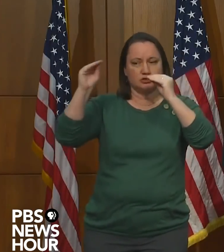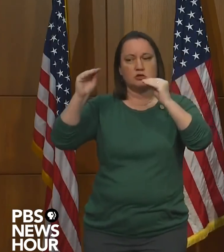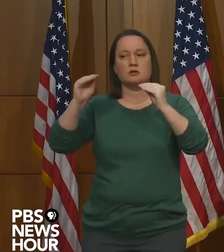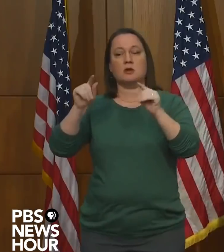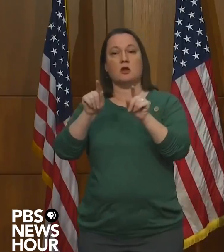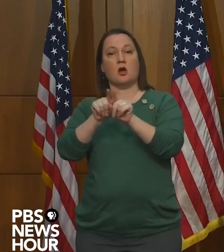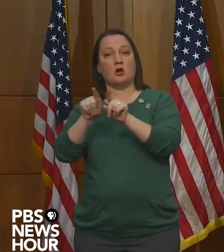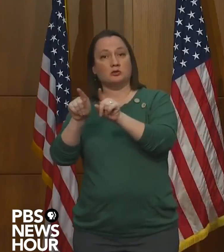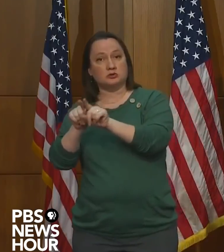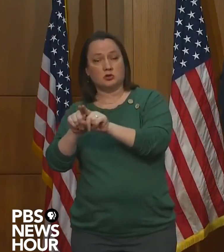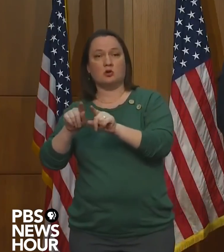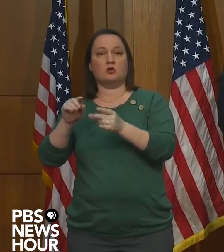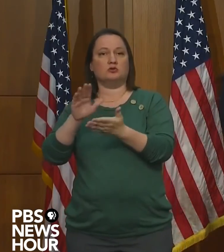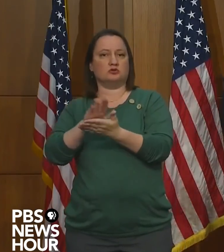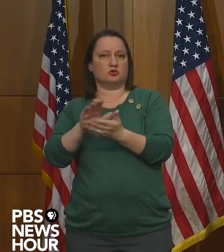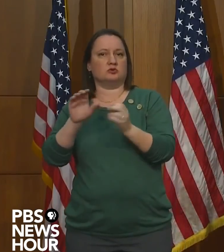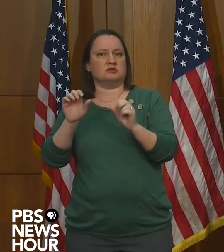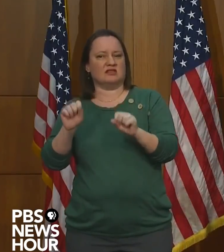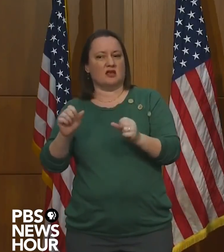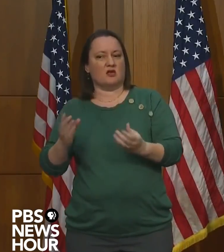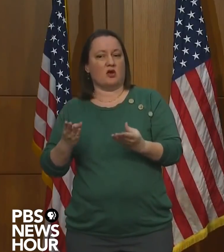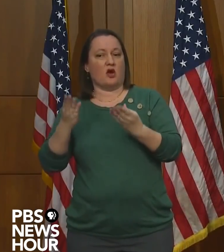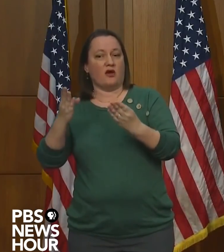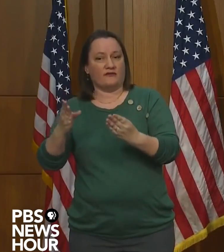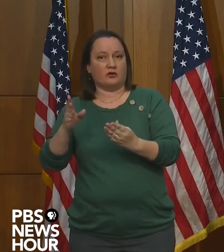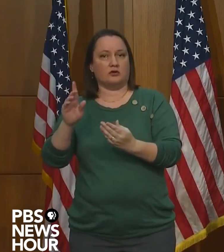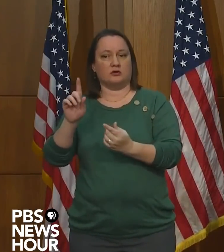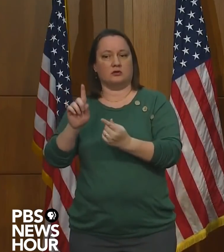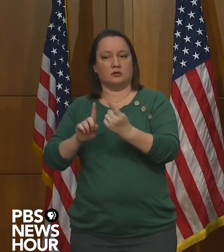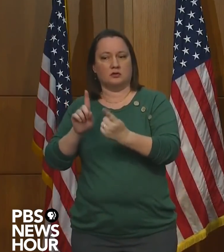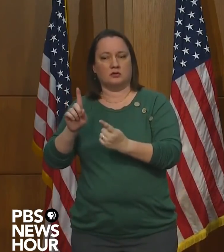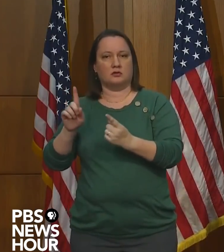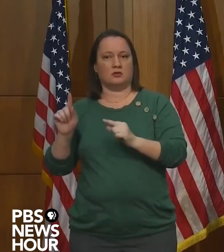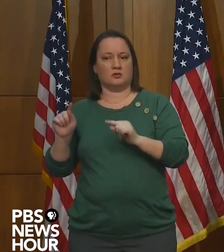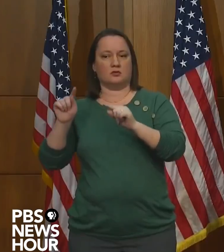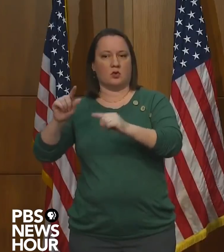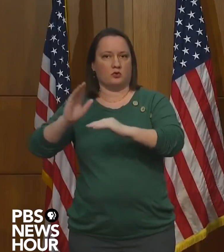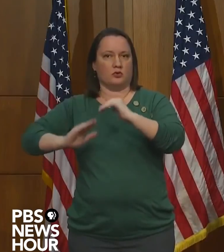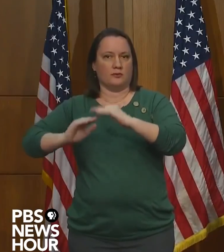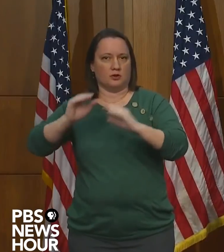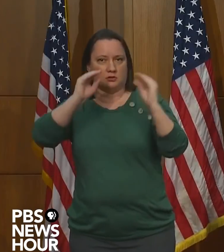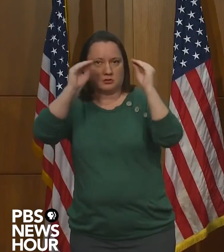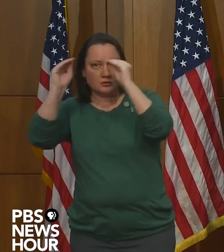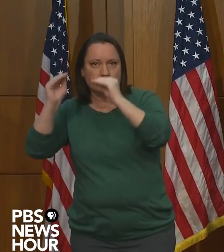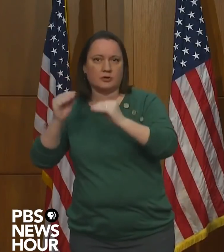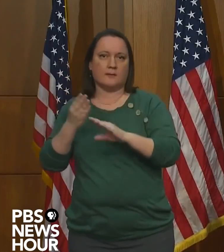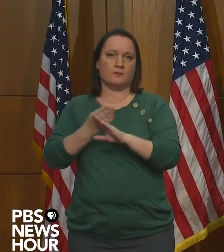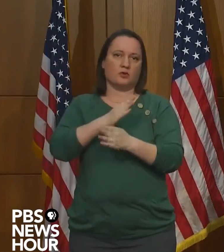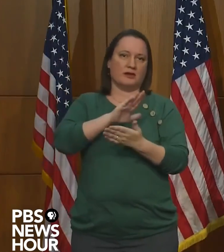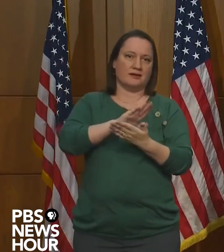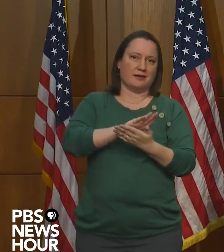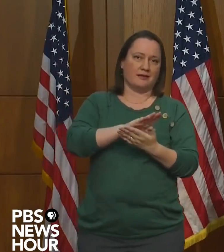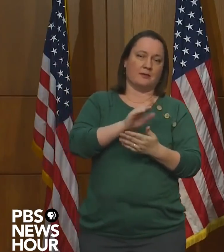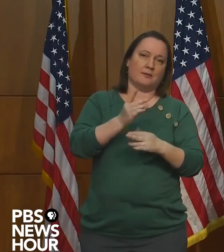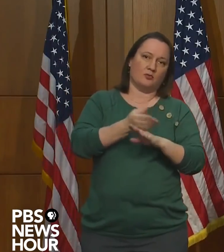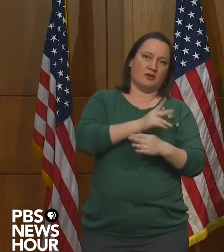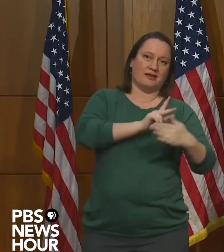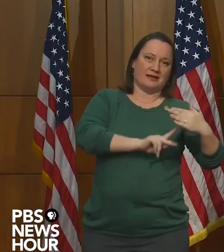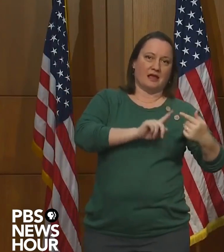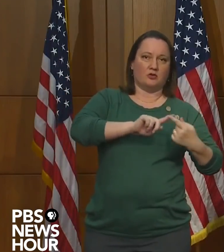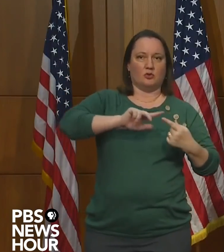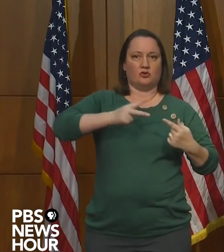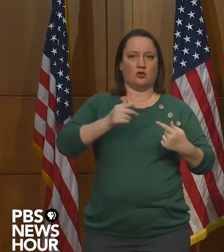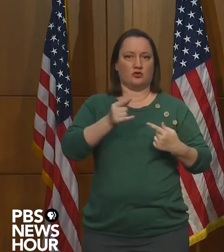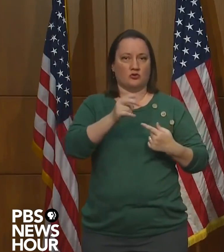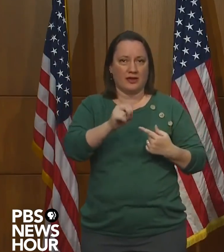schools may offer those in-person instruction for pre-K through third grade students, English learners, and permit summer camps to operate